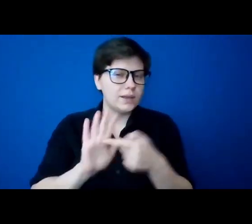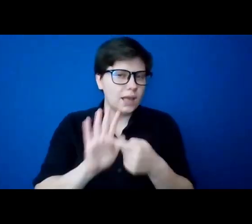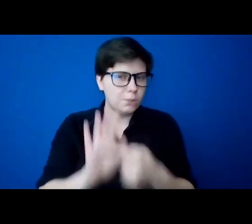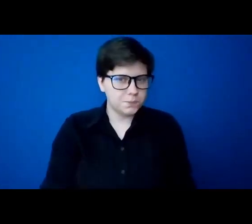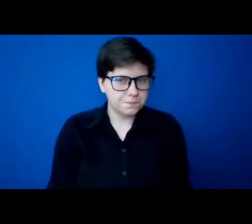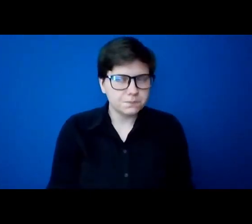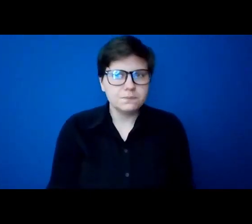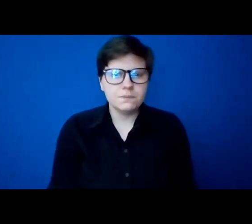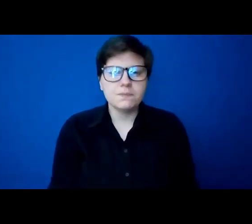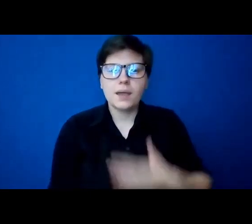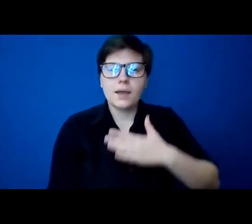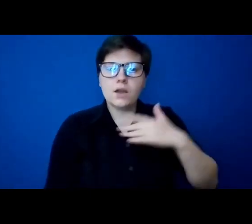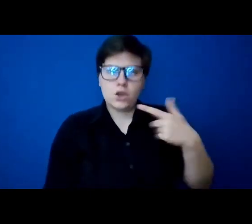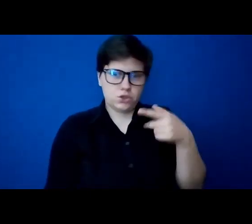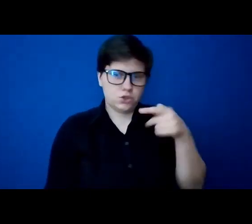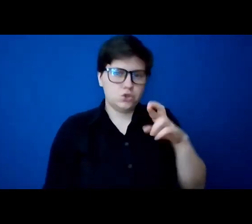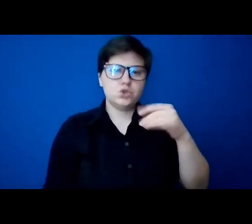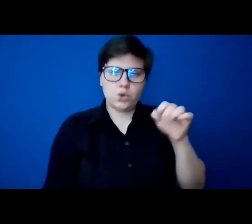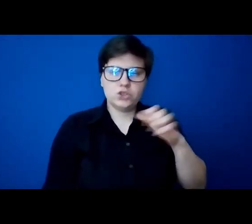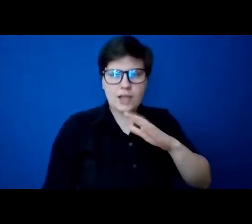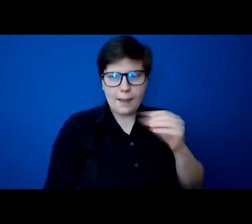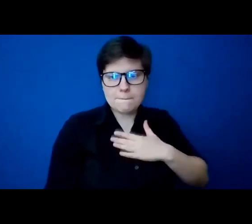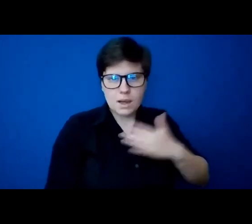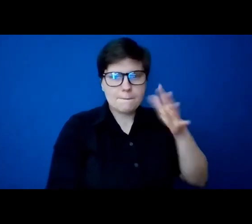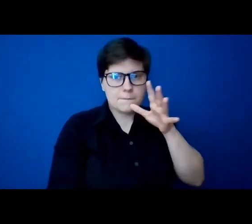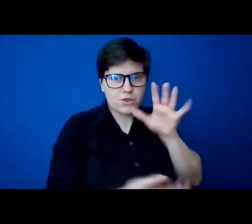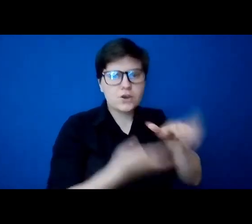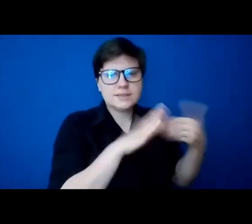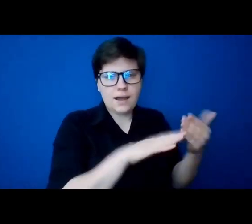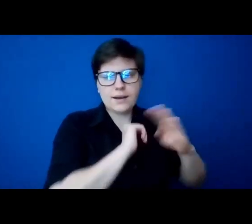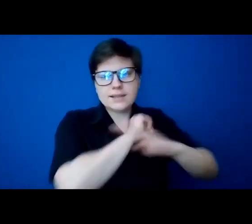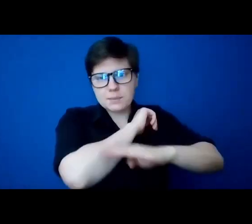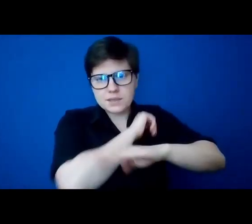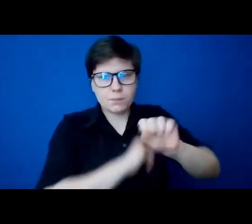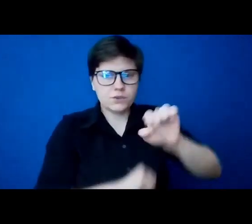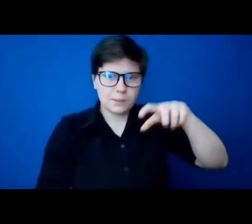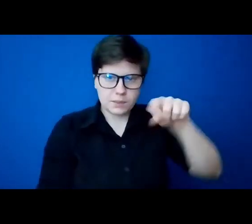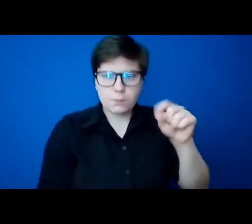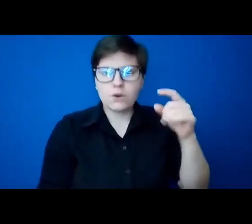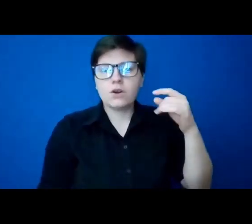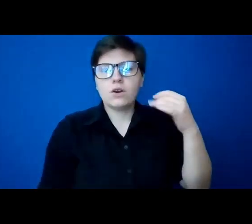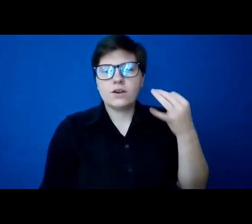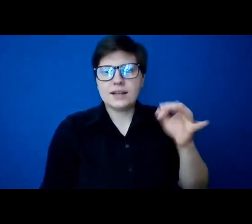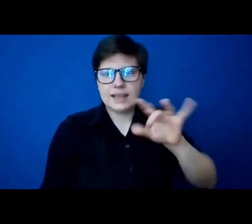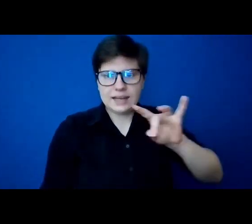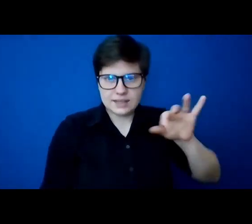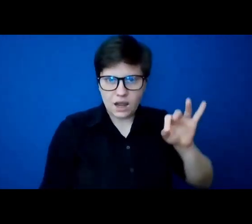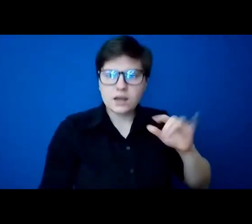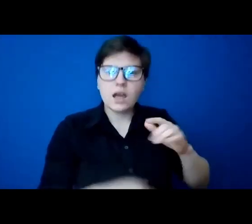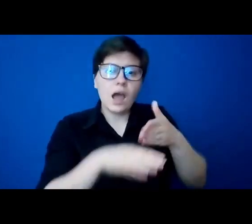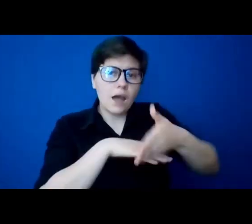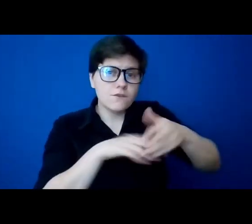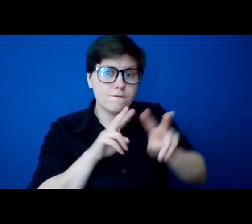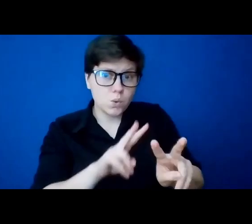Georgie and my mother died in September of 1989. And shortly after the funeral, my brother George